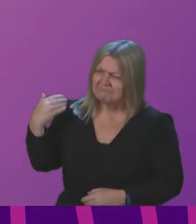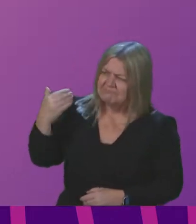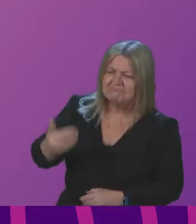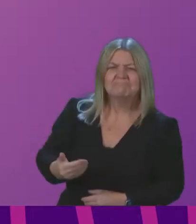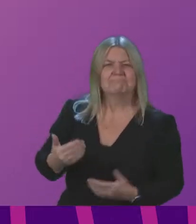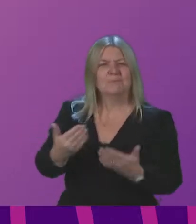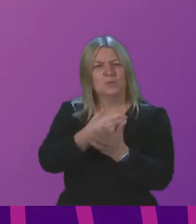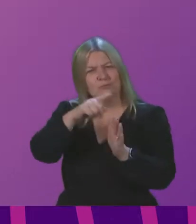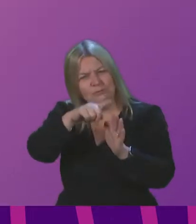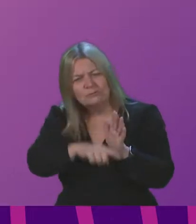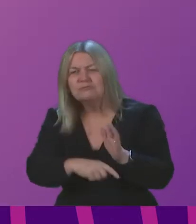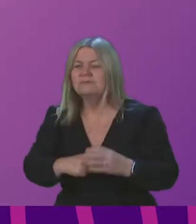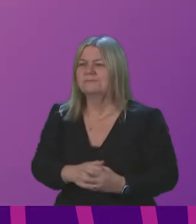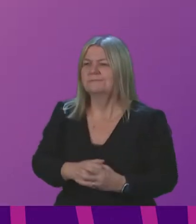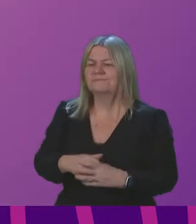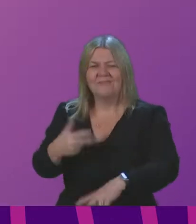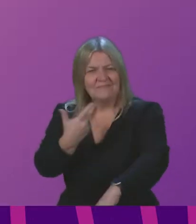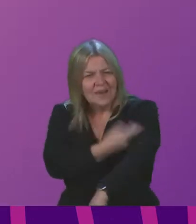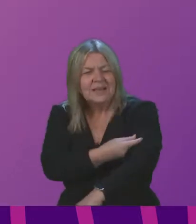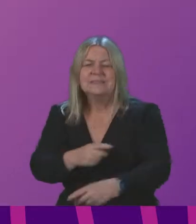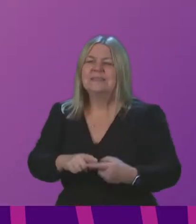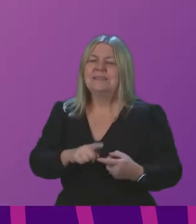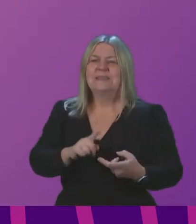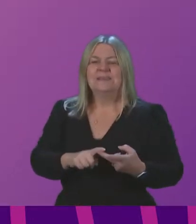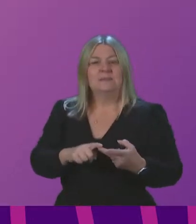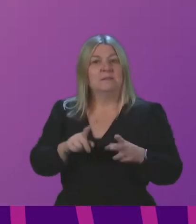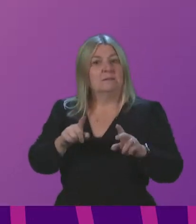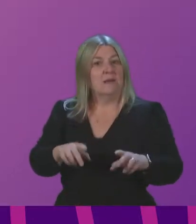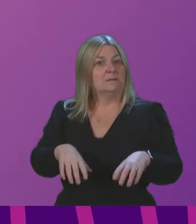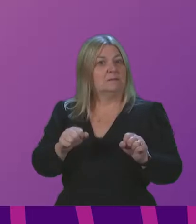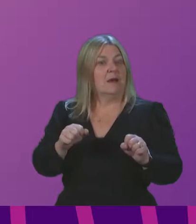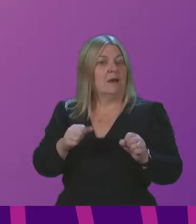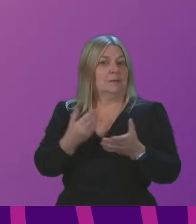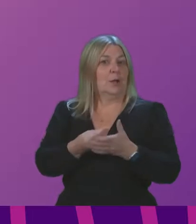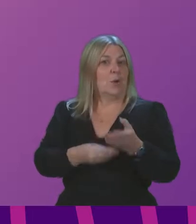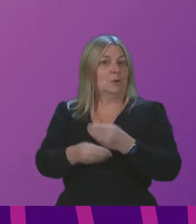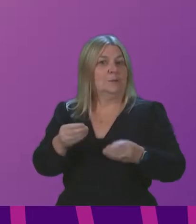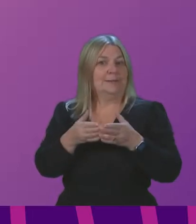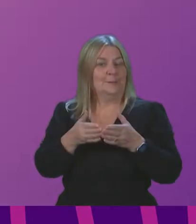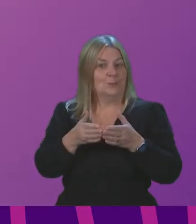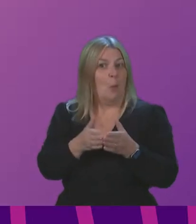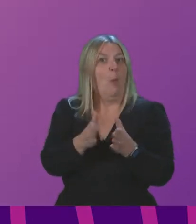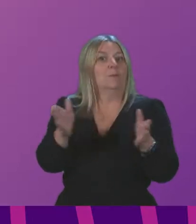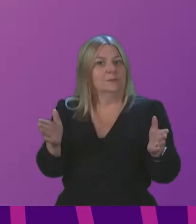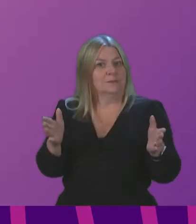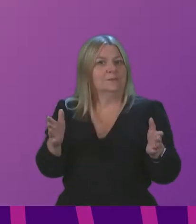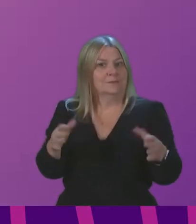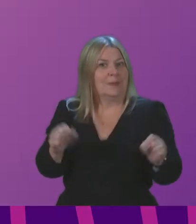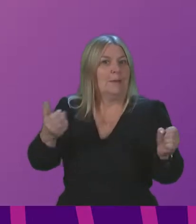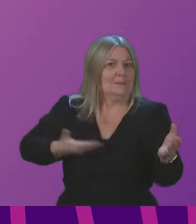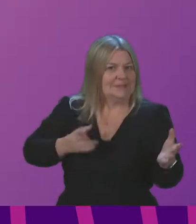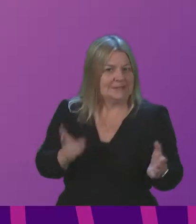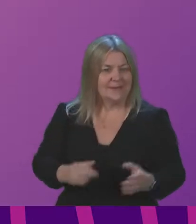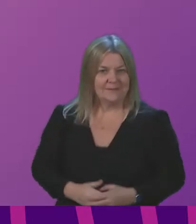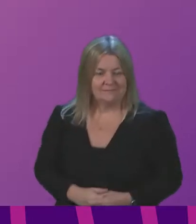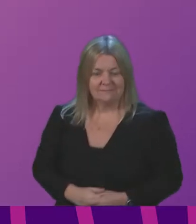of and the life-saving impact of the vaccine and the gradual reopening of the economy if I can put it like that. Yet COVID